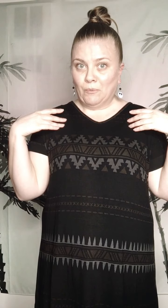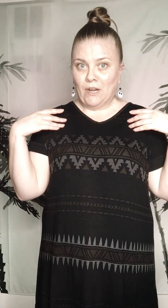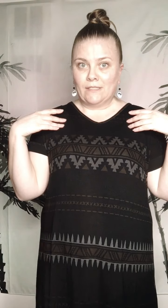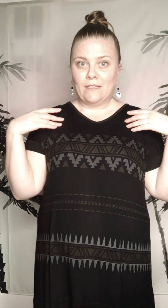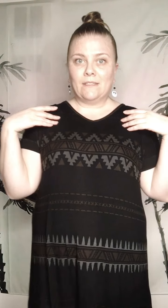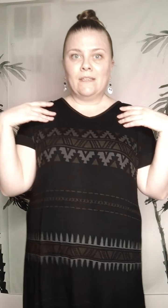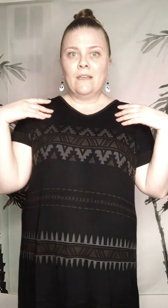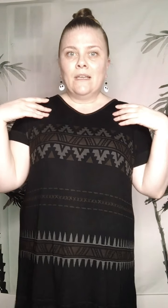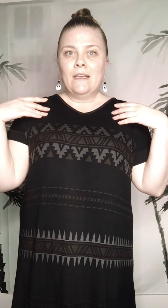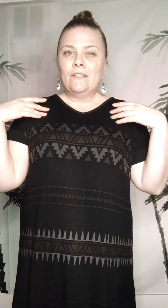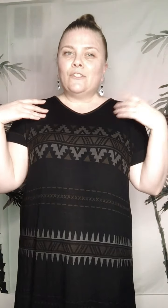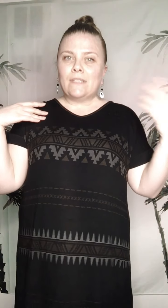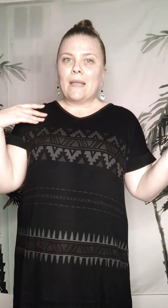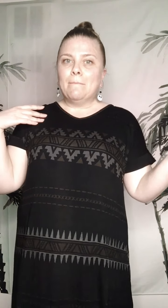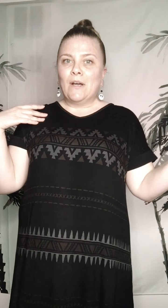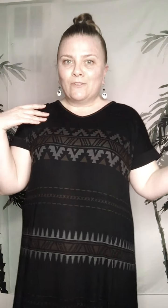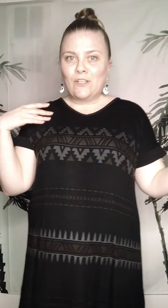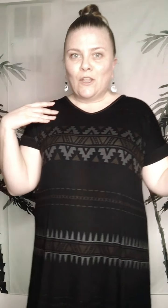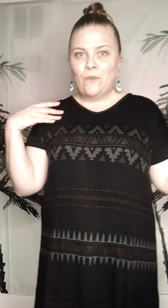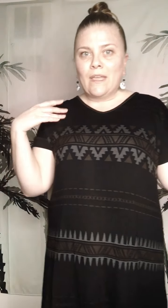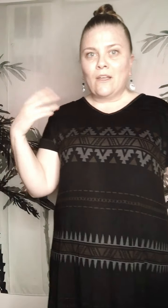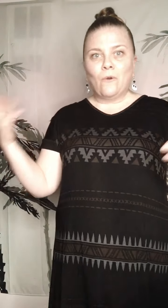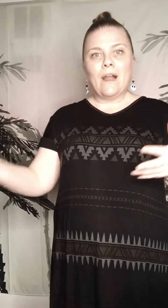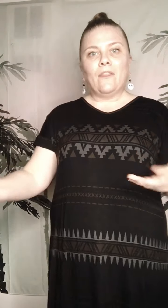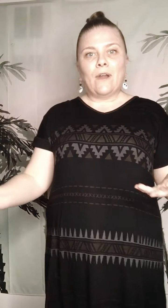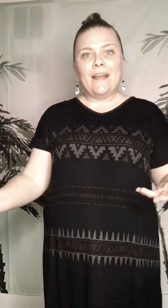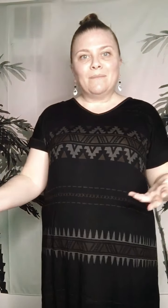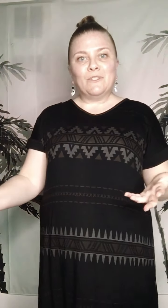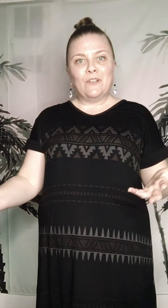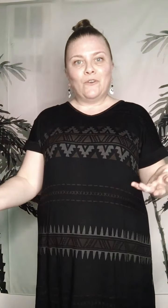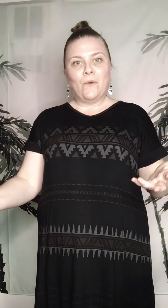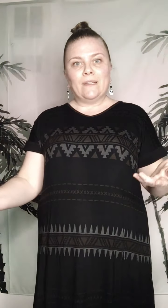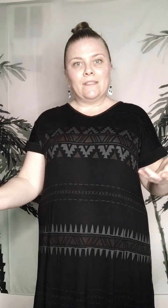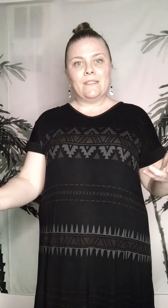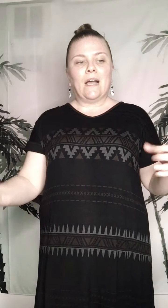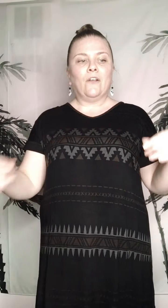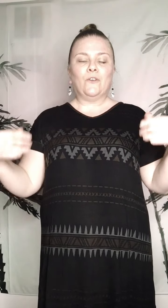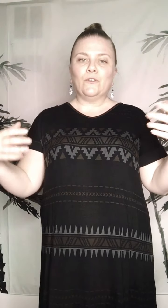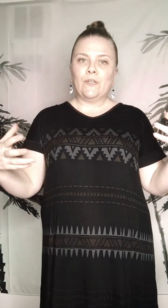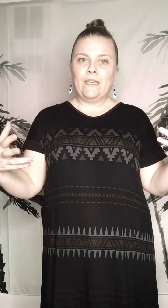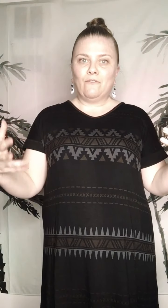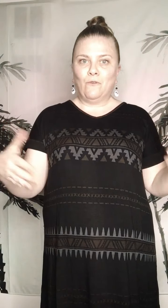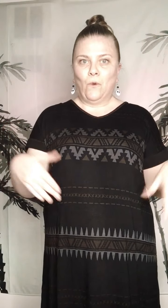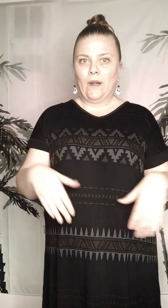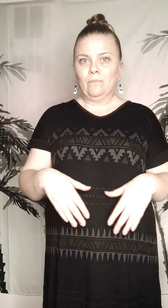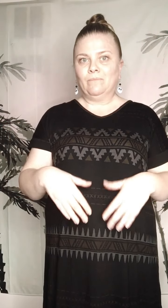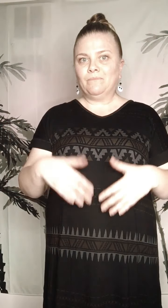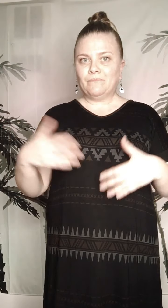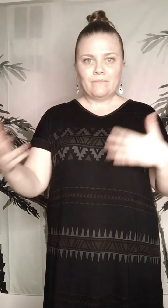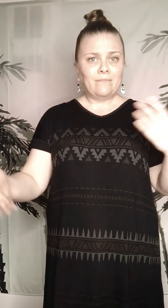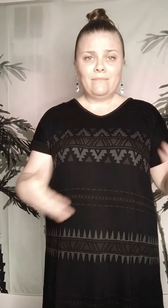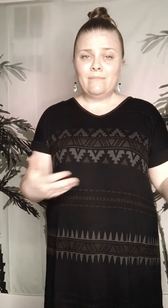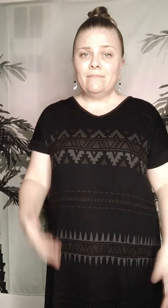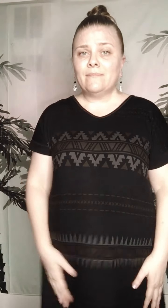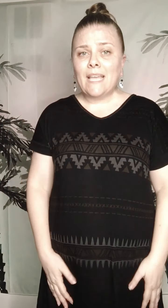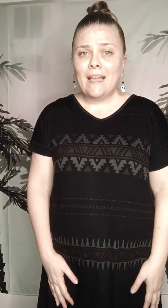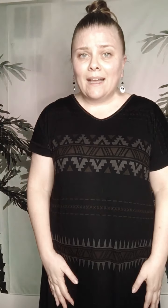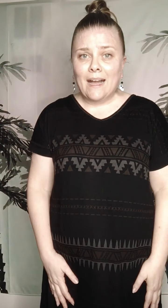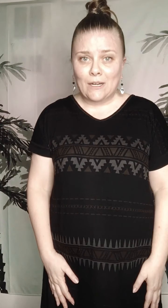process. Just like most clothing or other items that you're going to sell, you're looking for 100